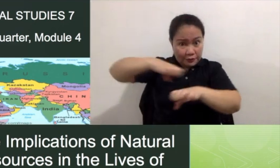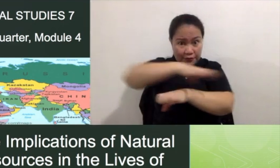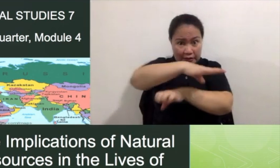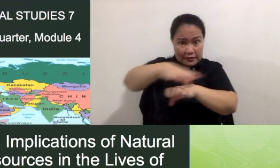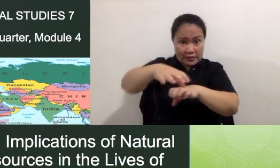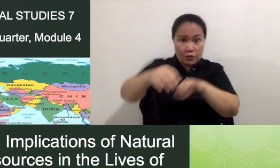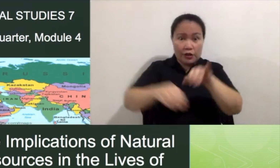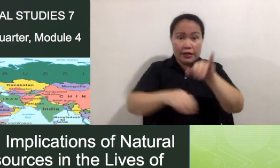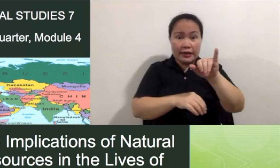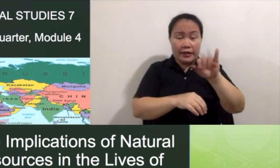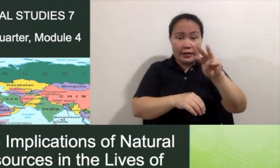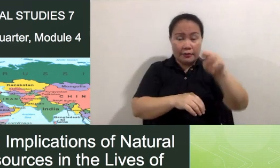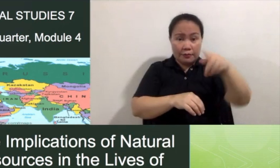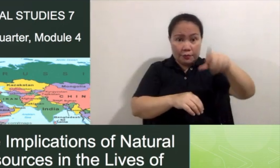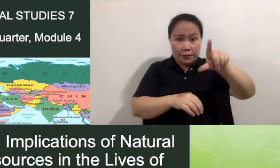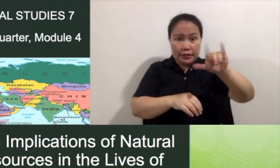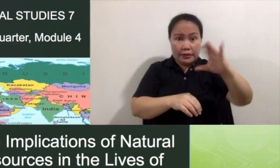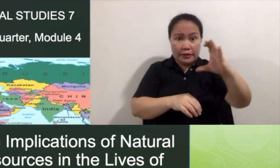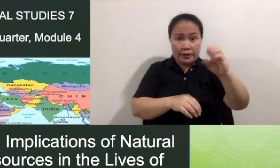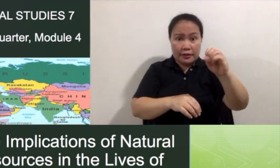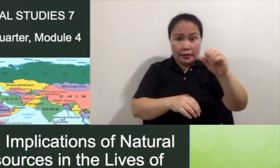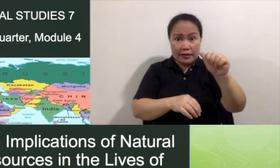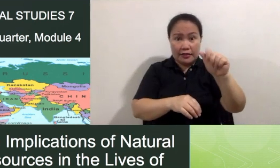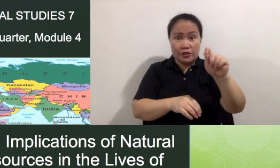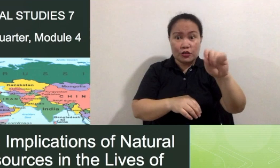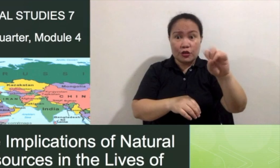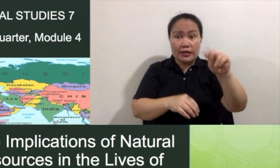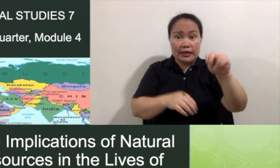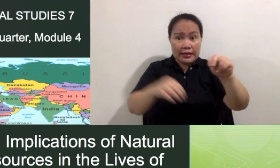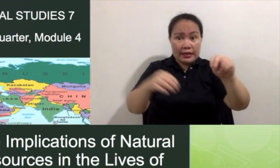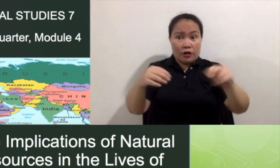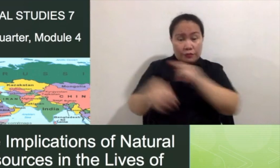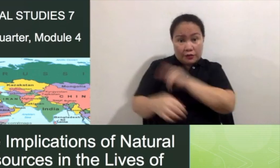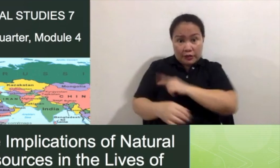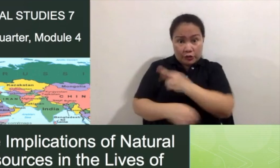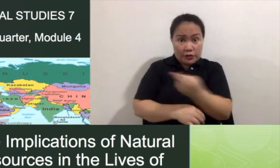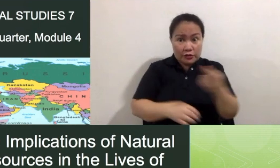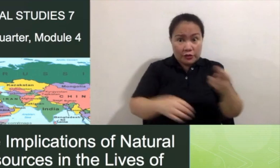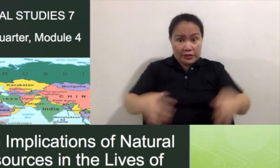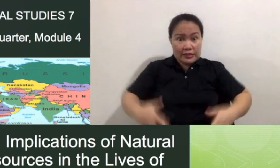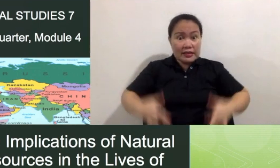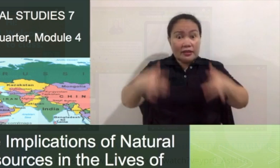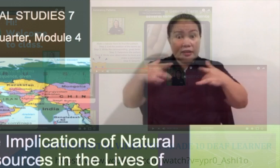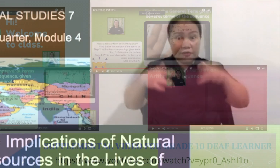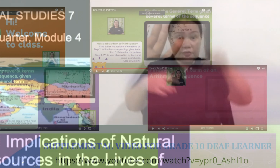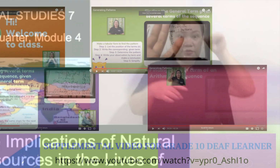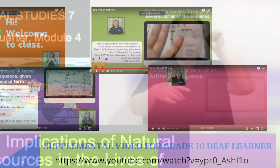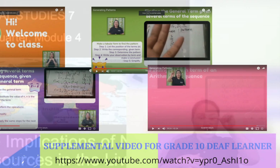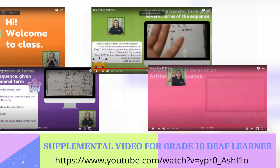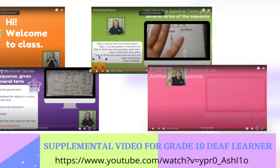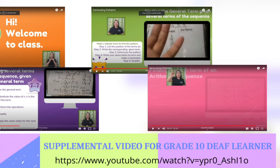sa implikasyon ng likas na yaman o yamang likas sa pamumuhay ng mga asyahanan.